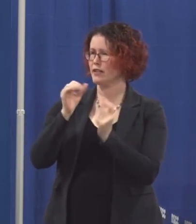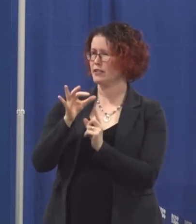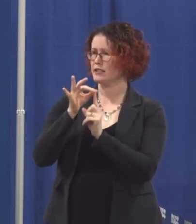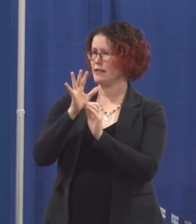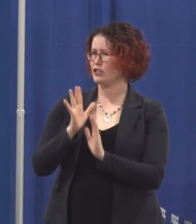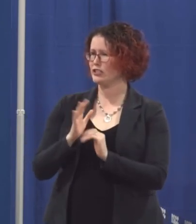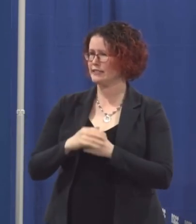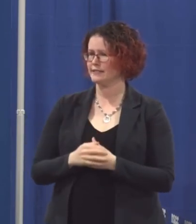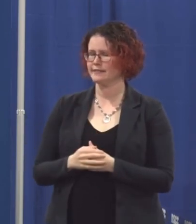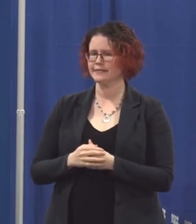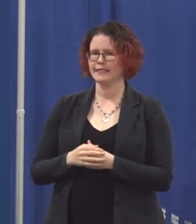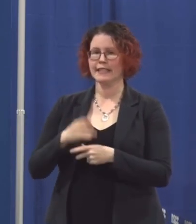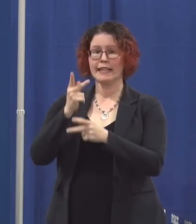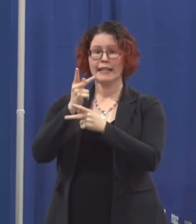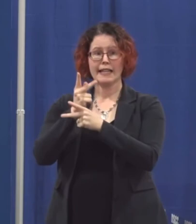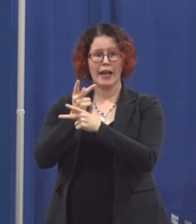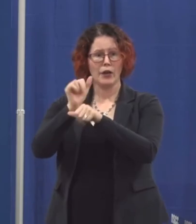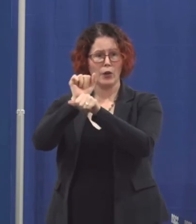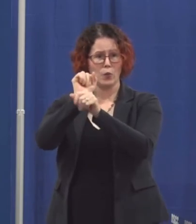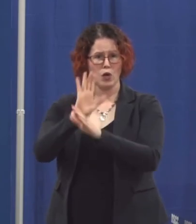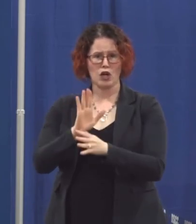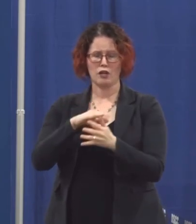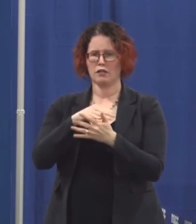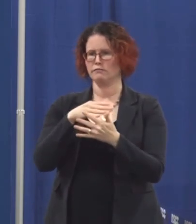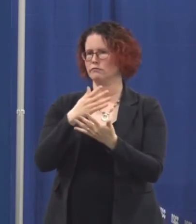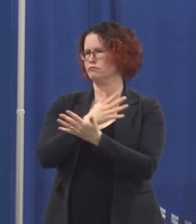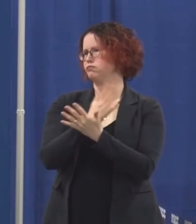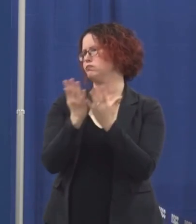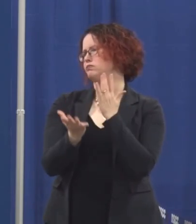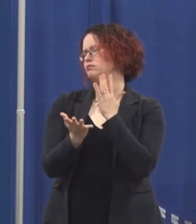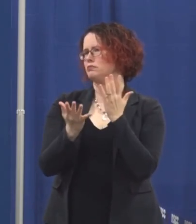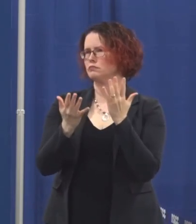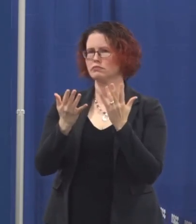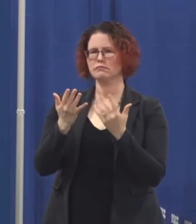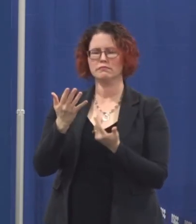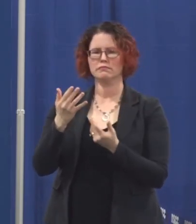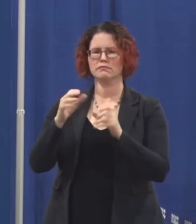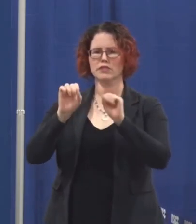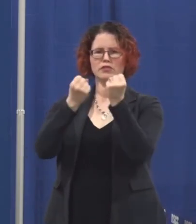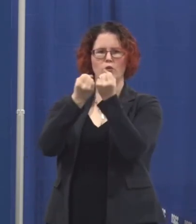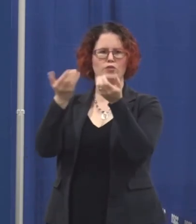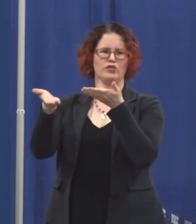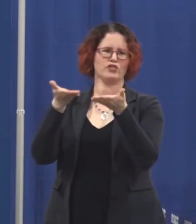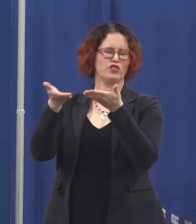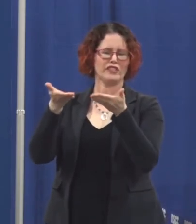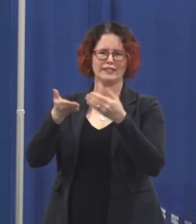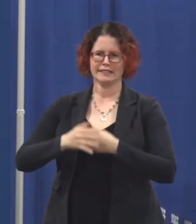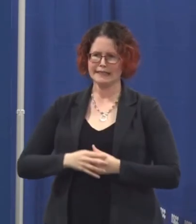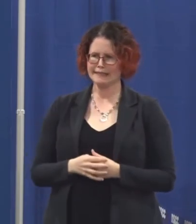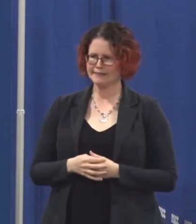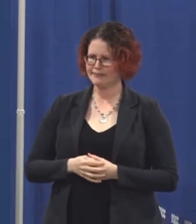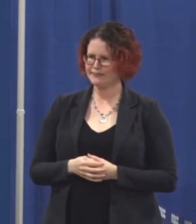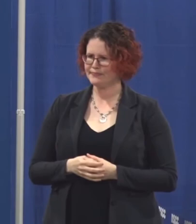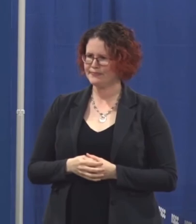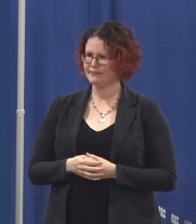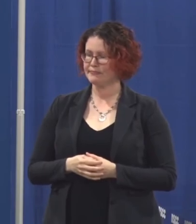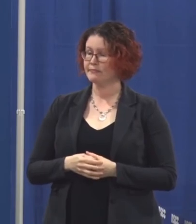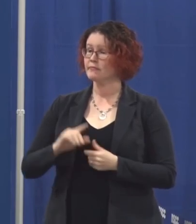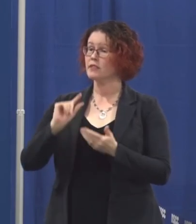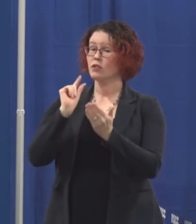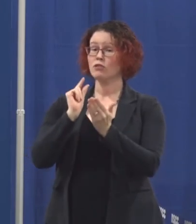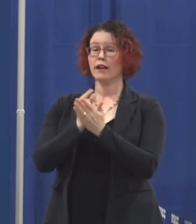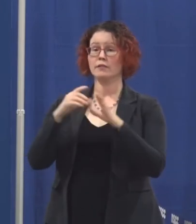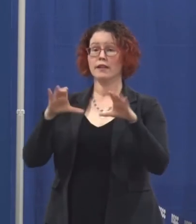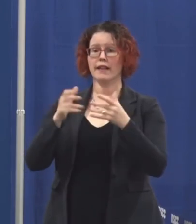care workers and into the vast expanse of social services we are going to spread far and wide